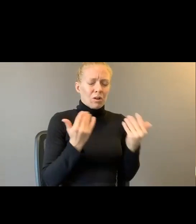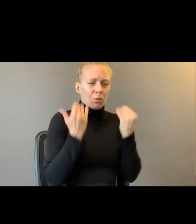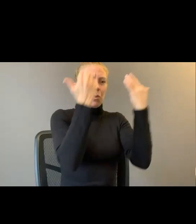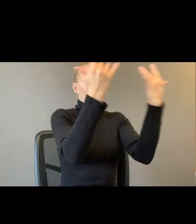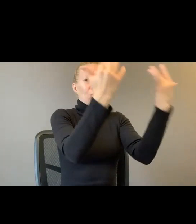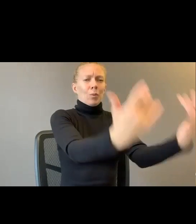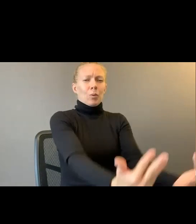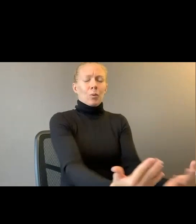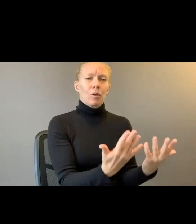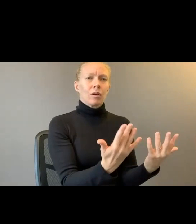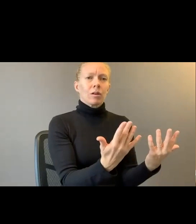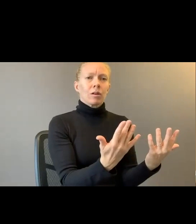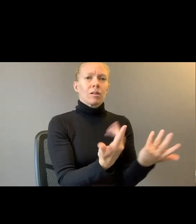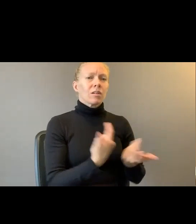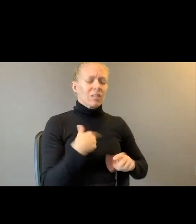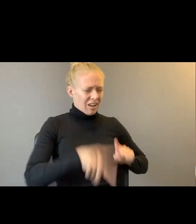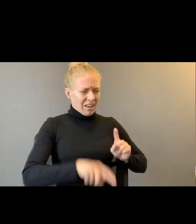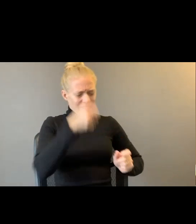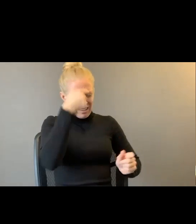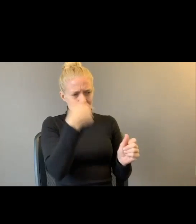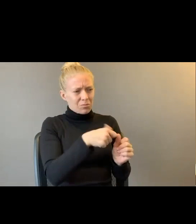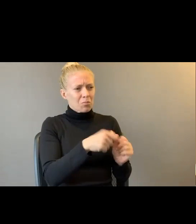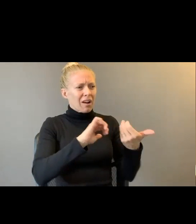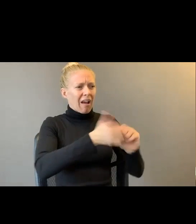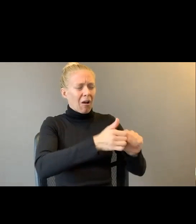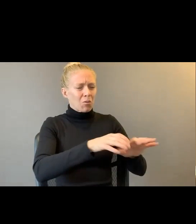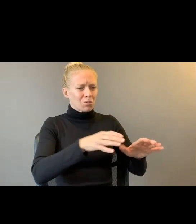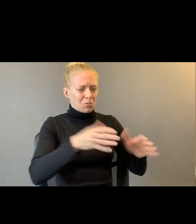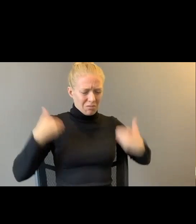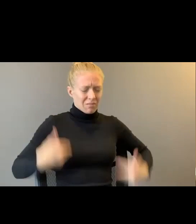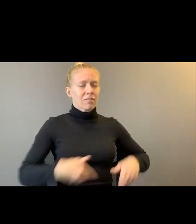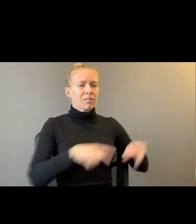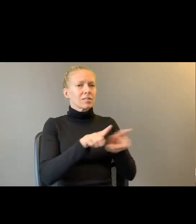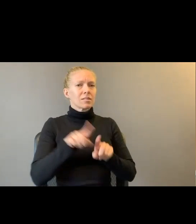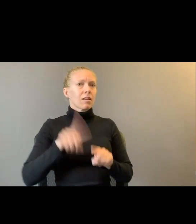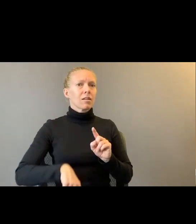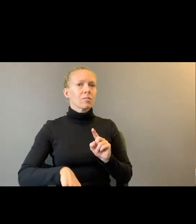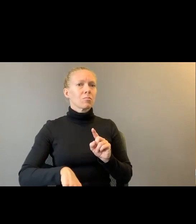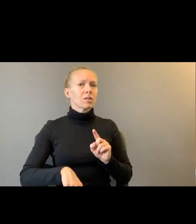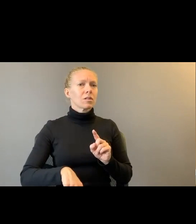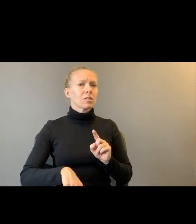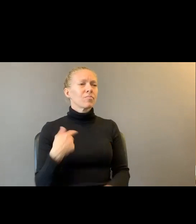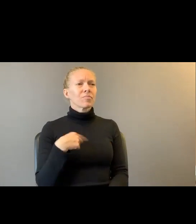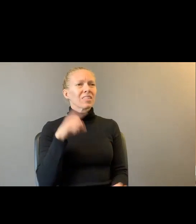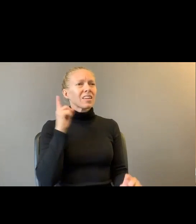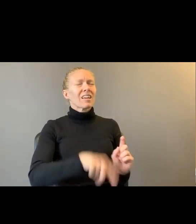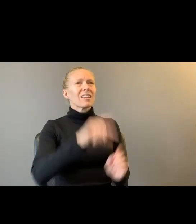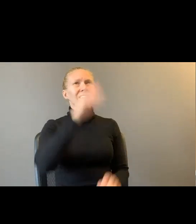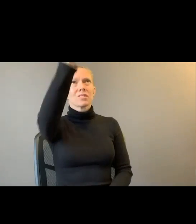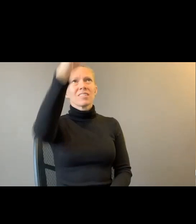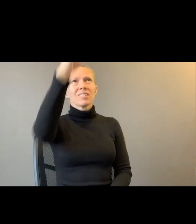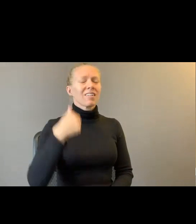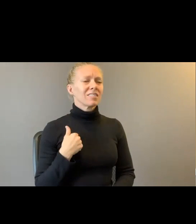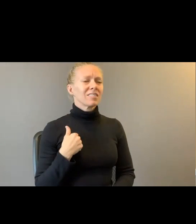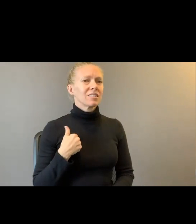can't remember how to be the same. I say I can't pretend to be